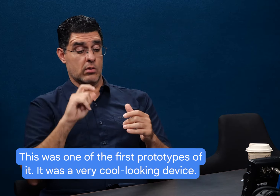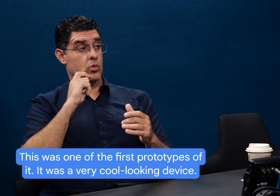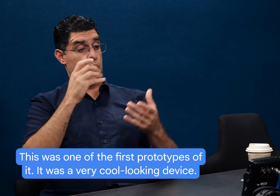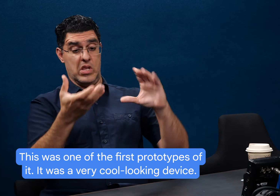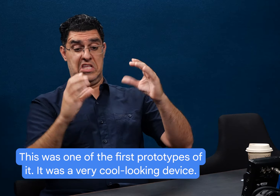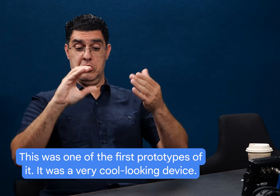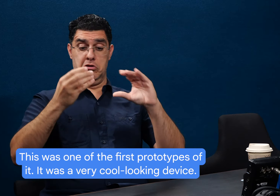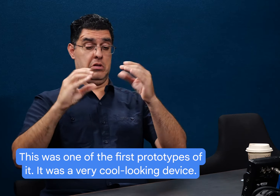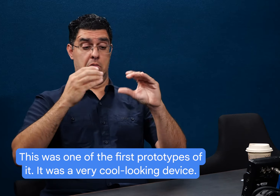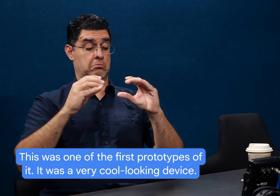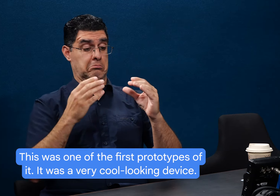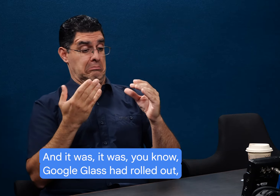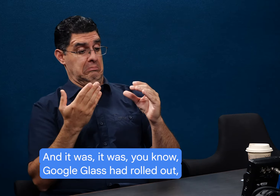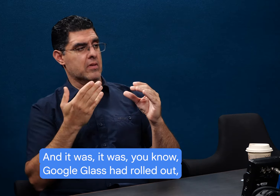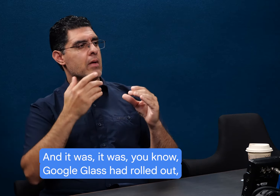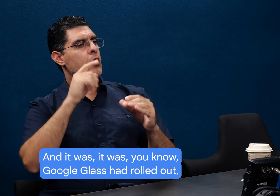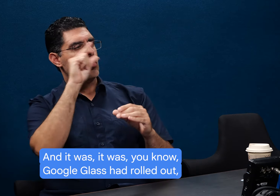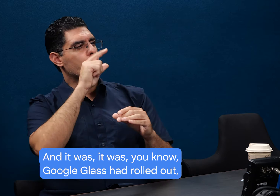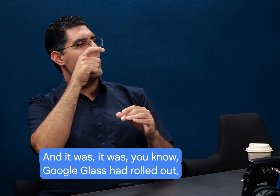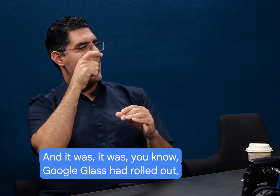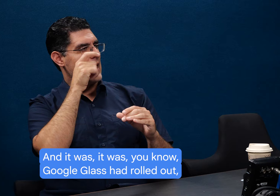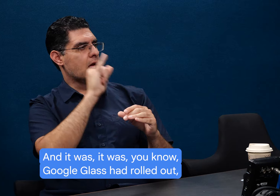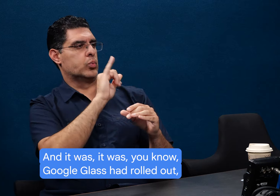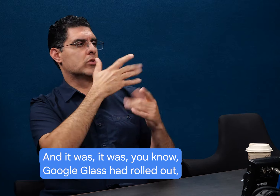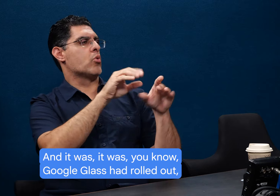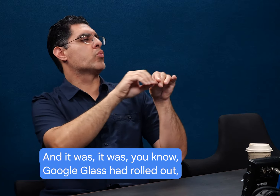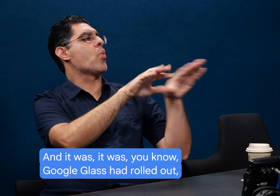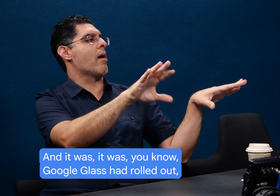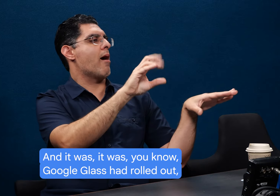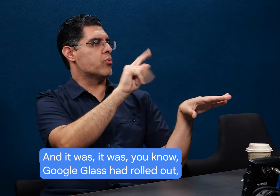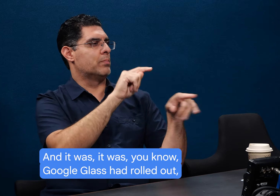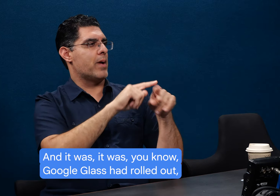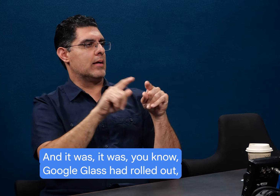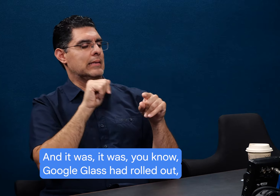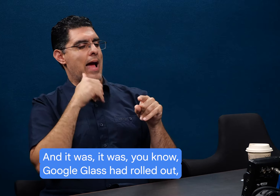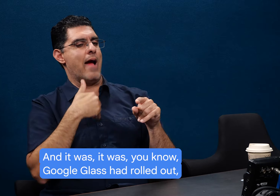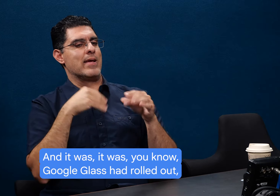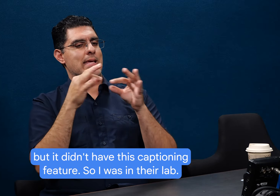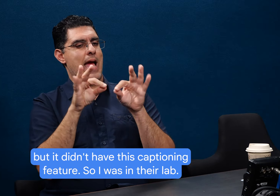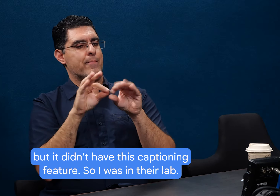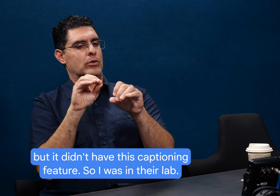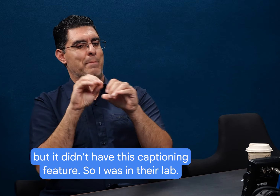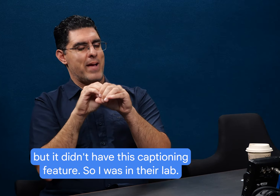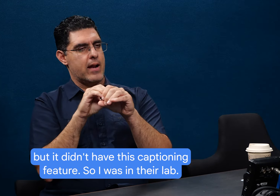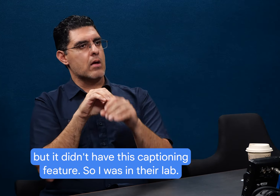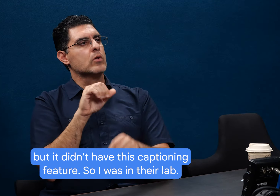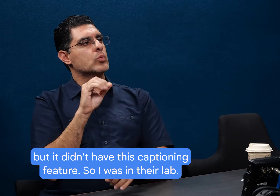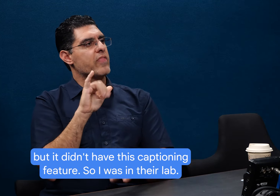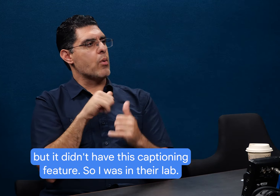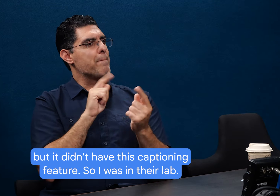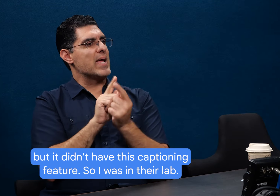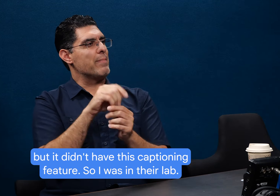It's a very cool looking device. And it was, you know, Google Glass had rolled out, but it didn't have this